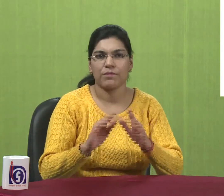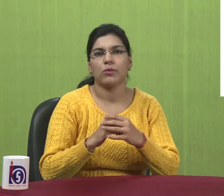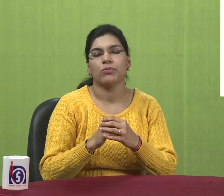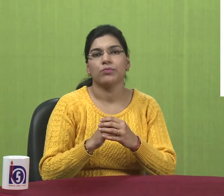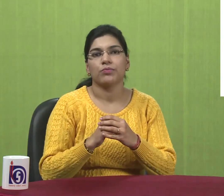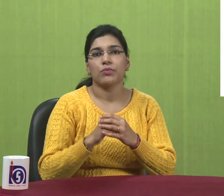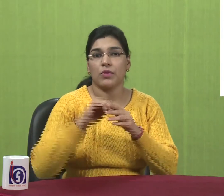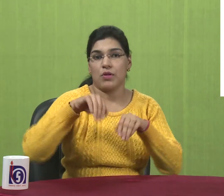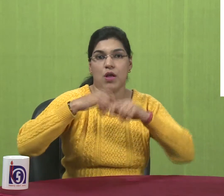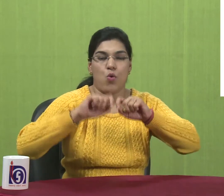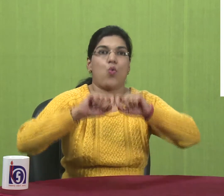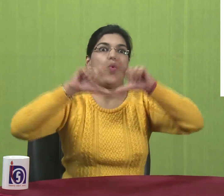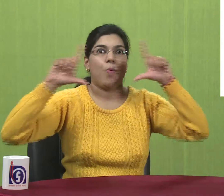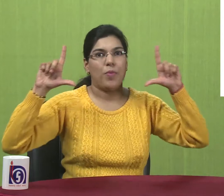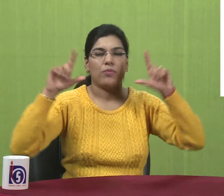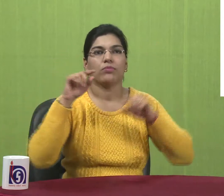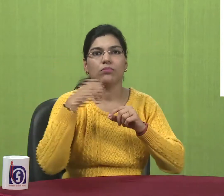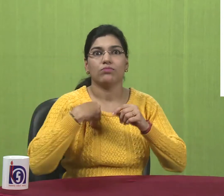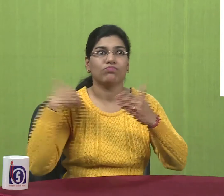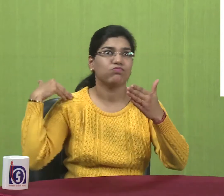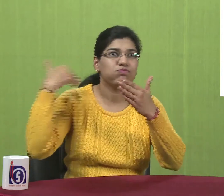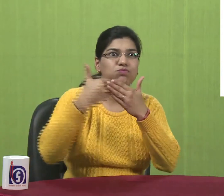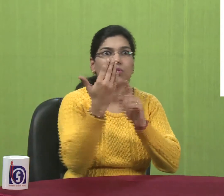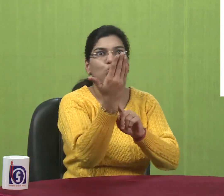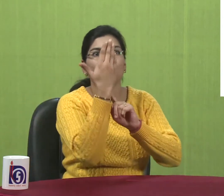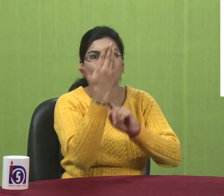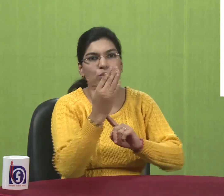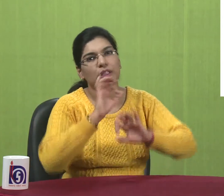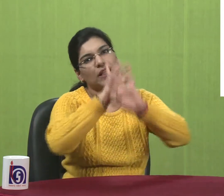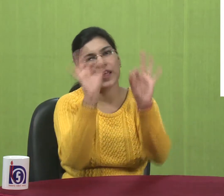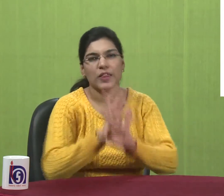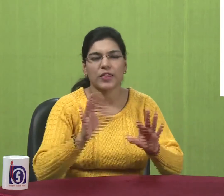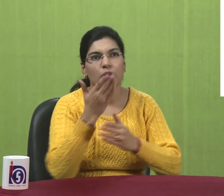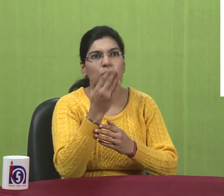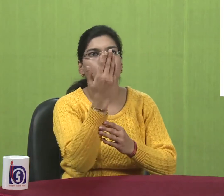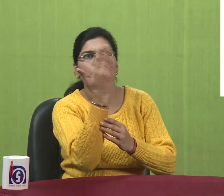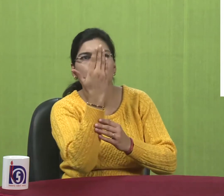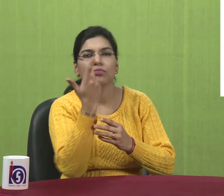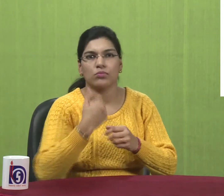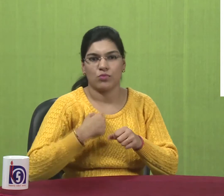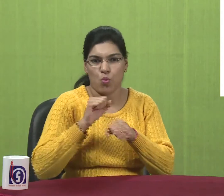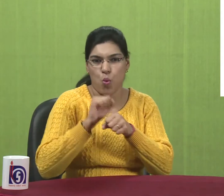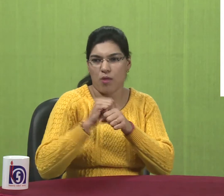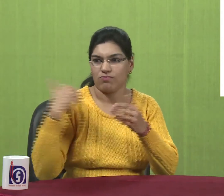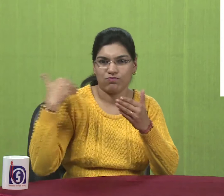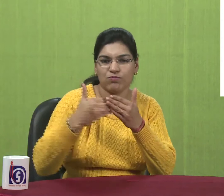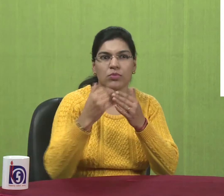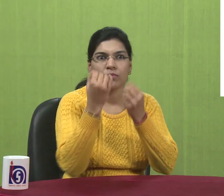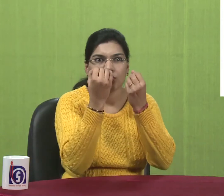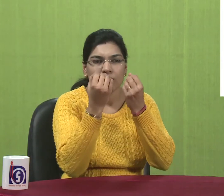Hierarchical. List of files. Folders. And storage. Drives. The